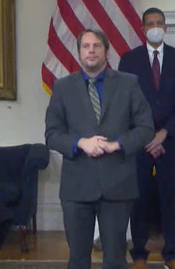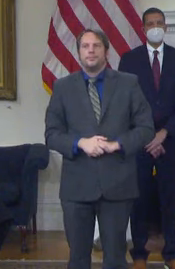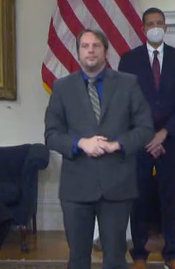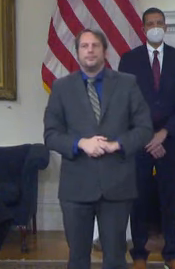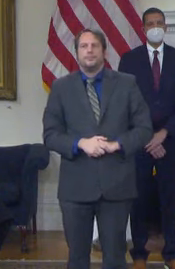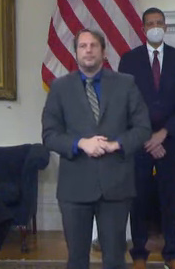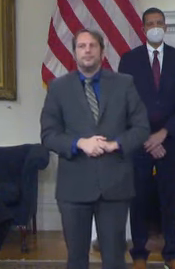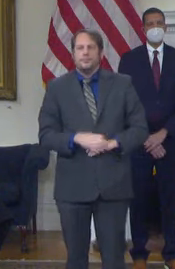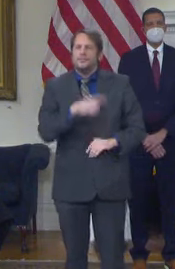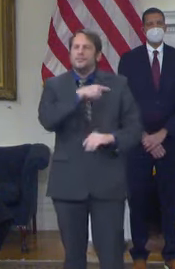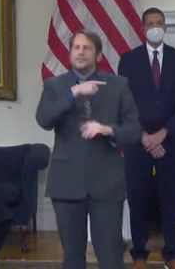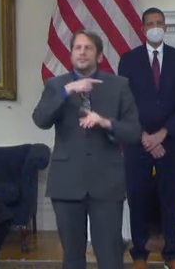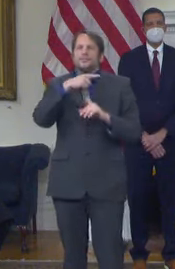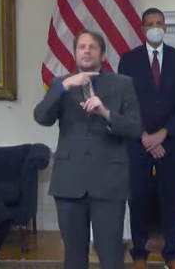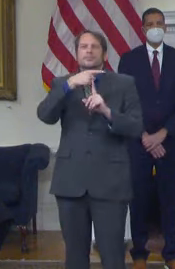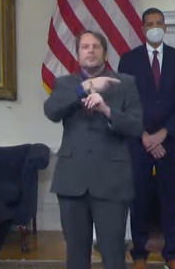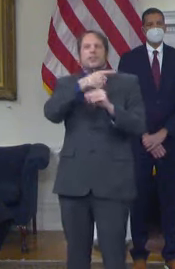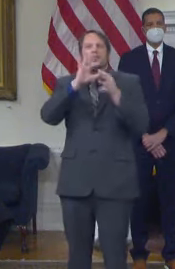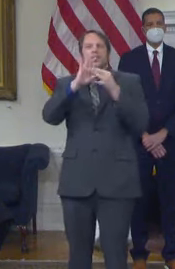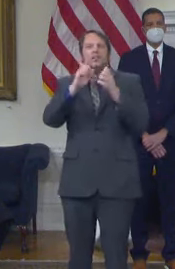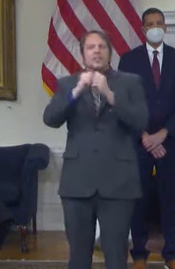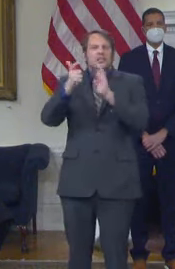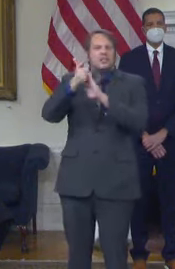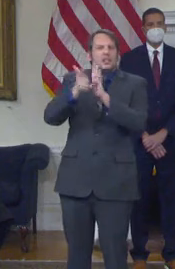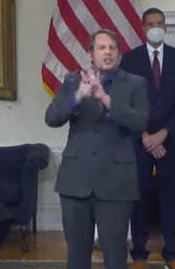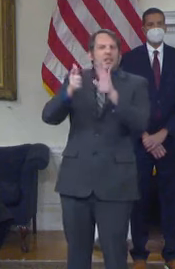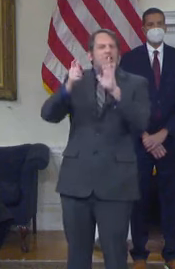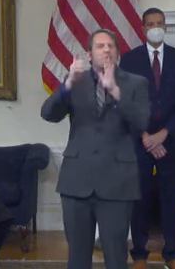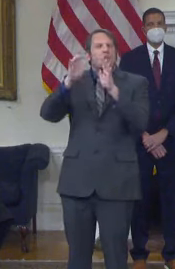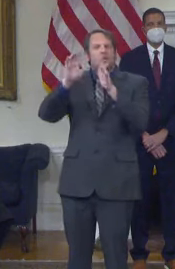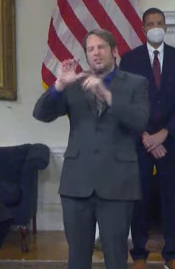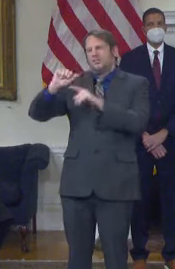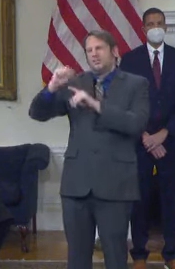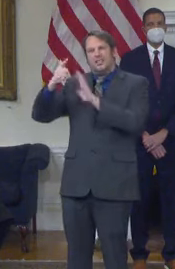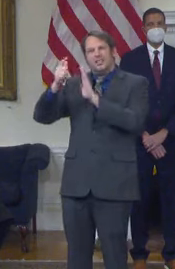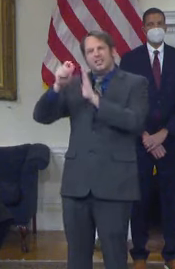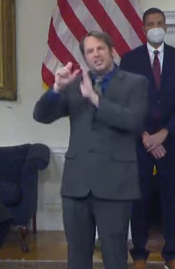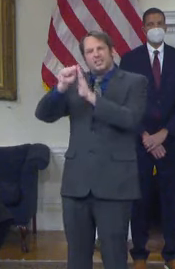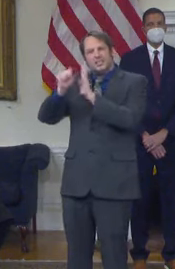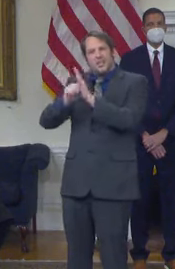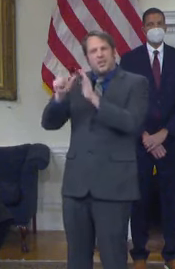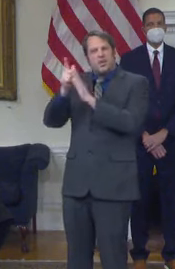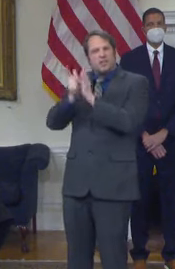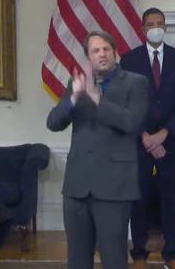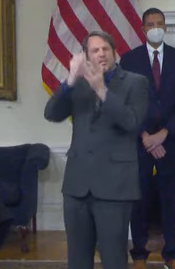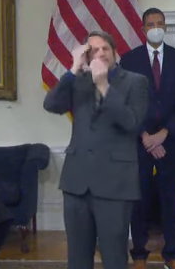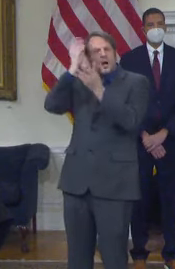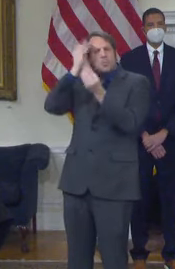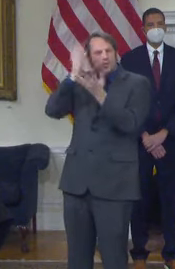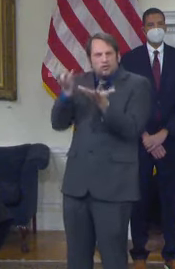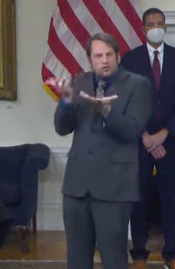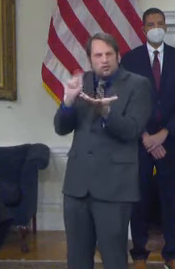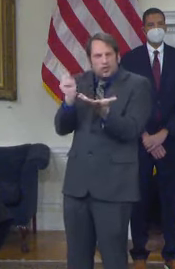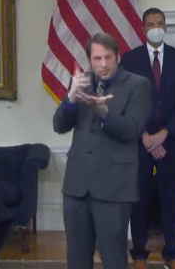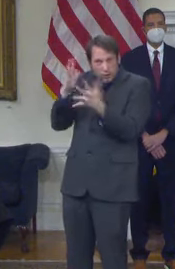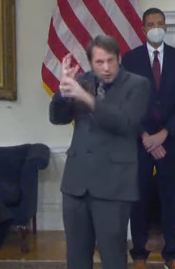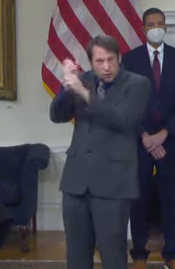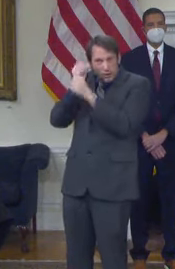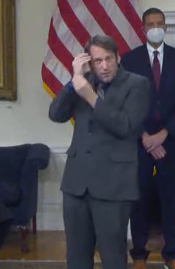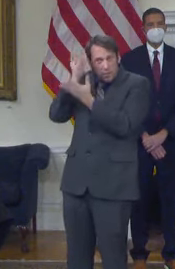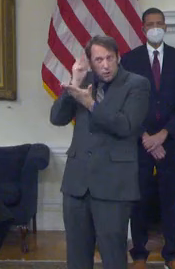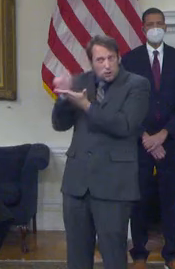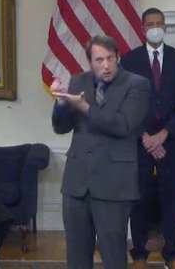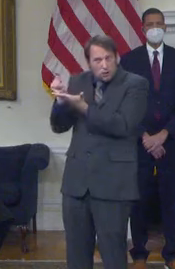Yeah, mean, we we did not get the data and we're going to continue to press for the data. I know that, you know, the president of the Senate is also